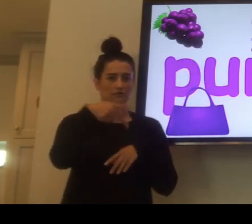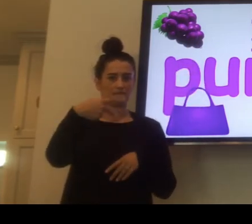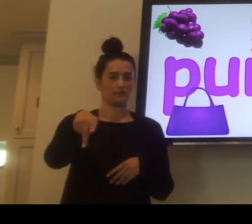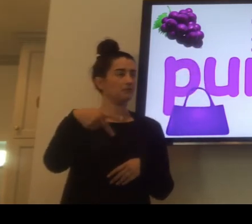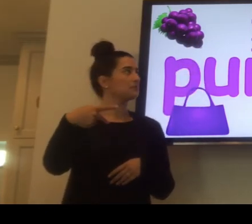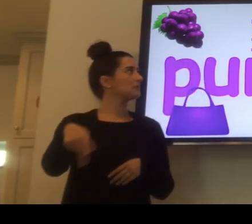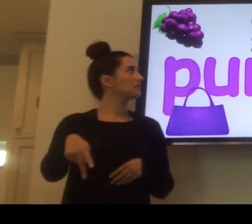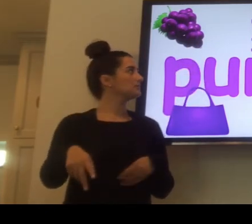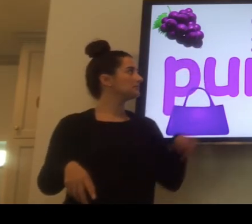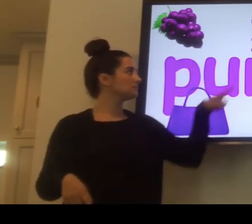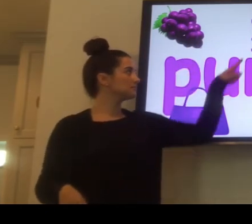Grapes are purple.